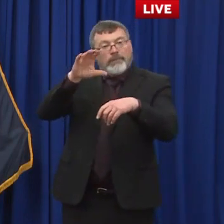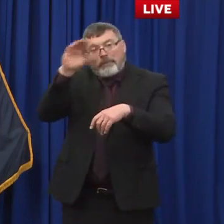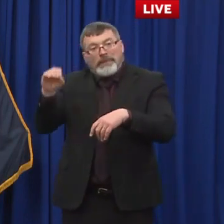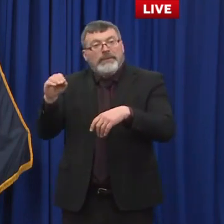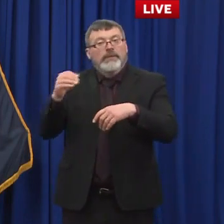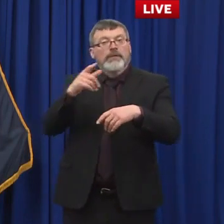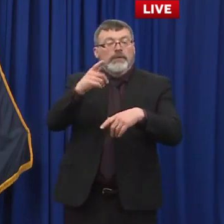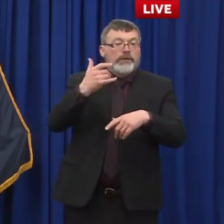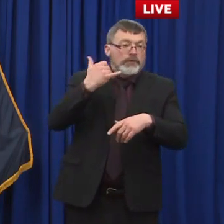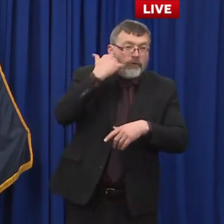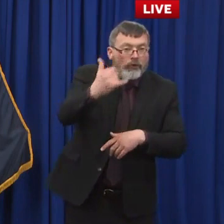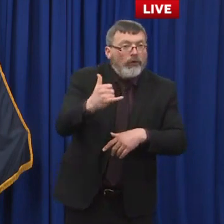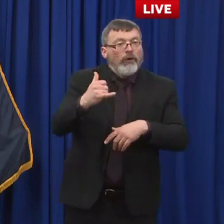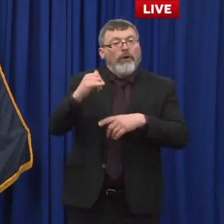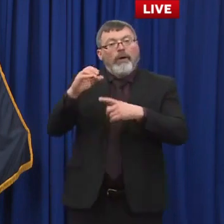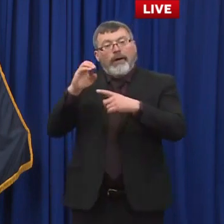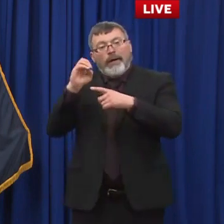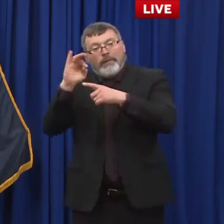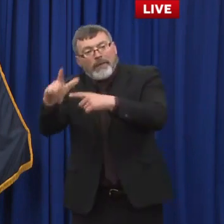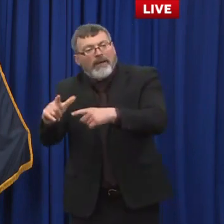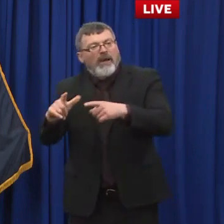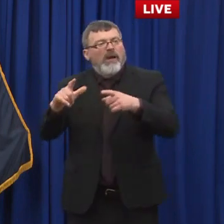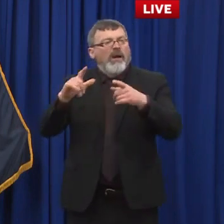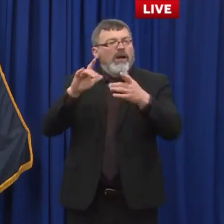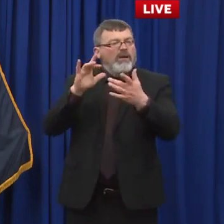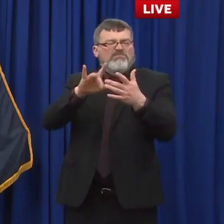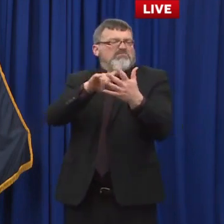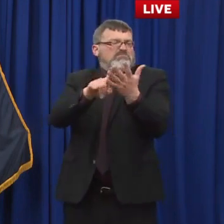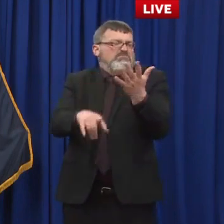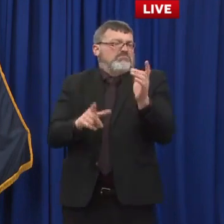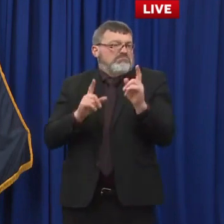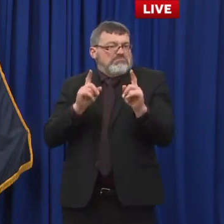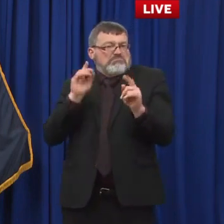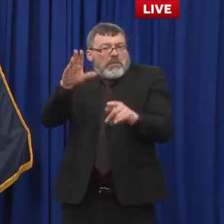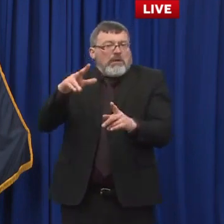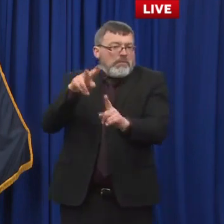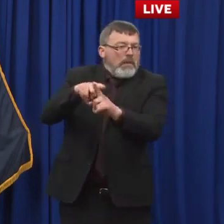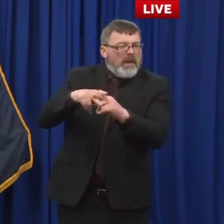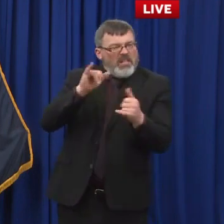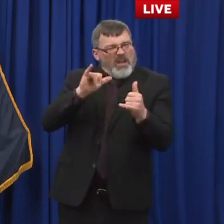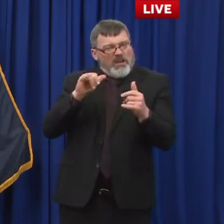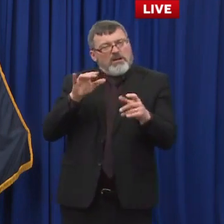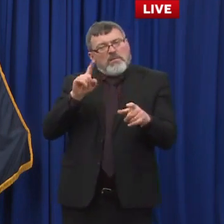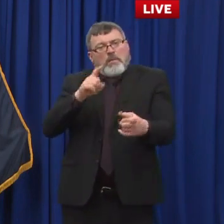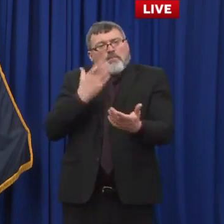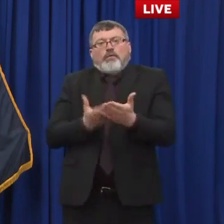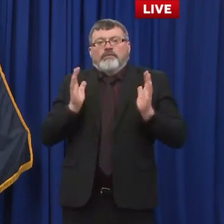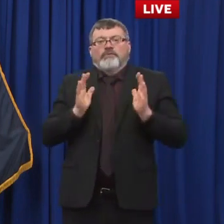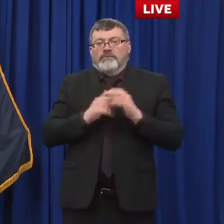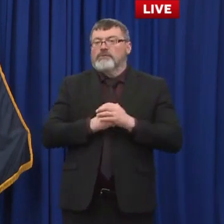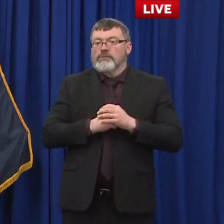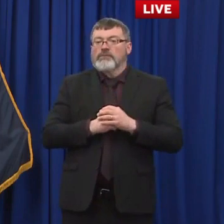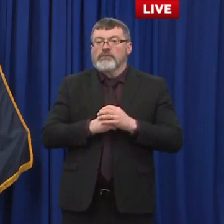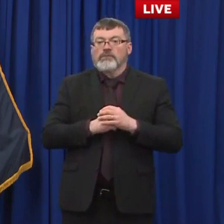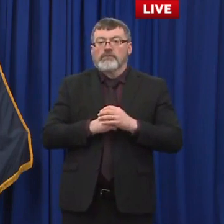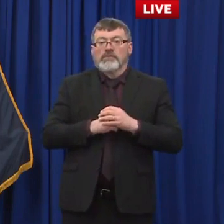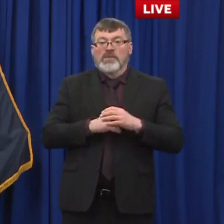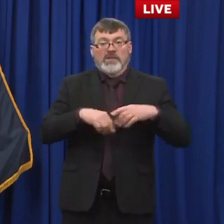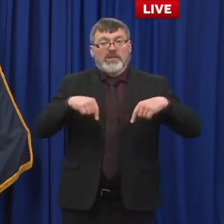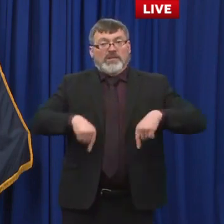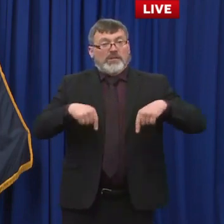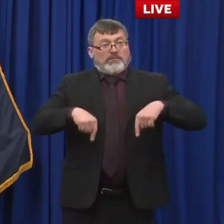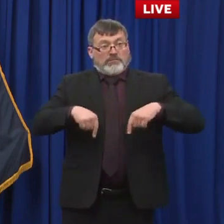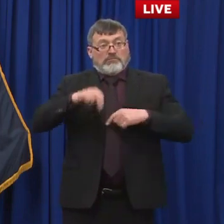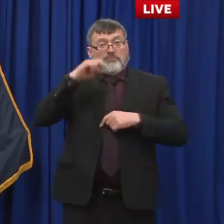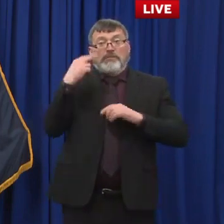Since last summer, state has hosted 15 virtual job fairs to help employers find employees to get back to work. The folks